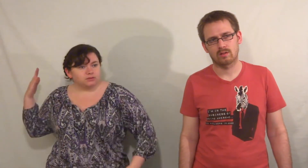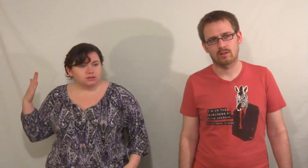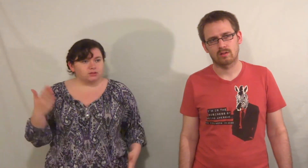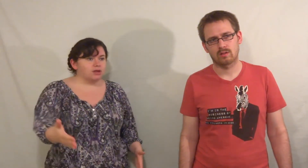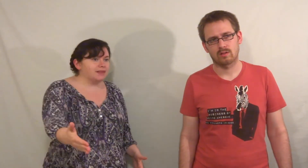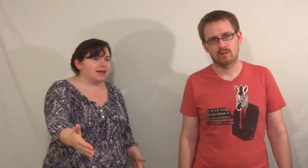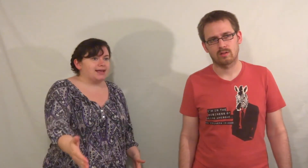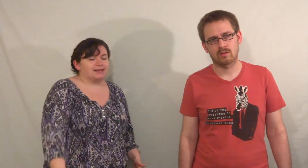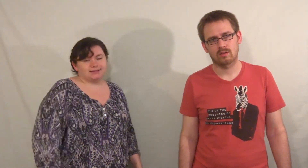streamline it.